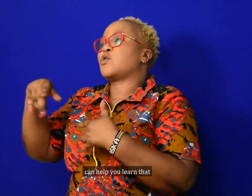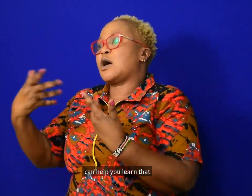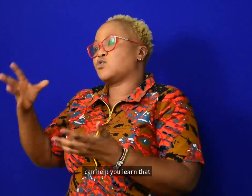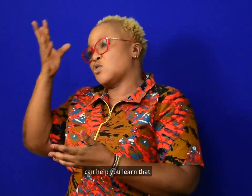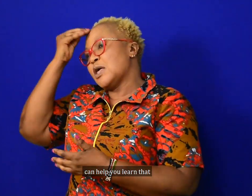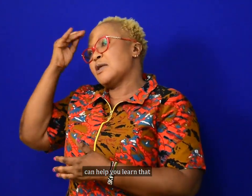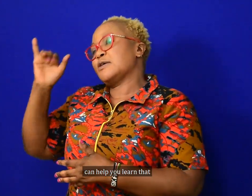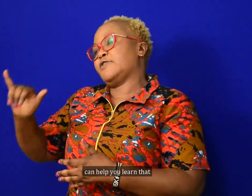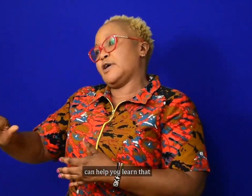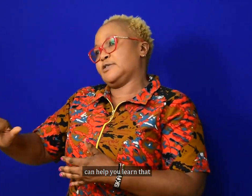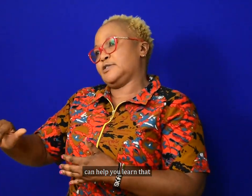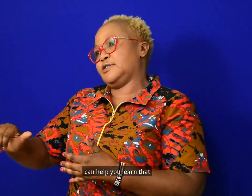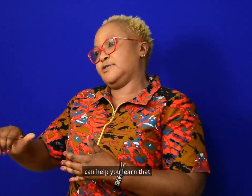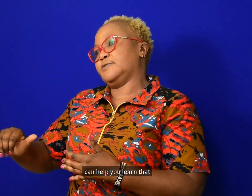Fedwin can help you to learn that.